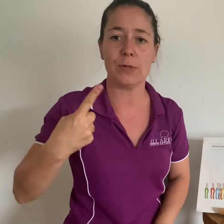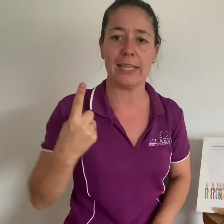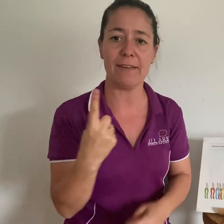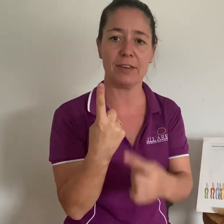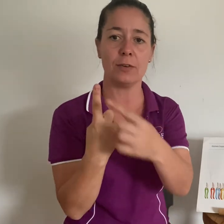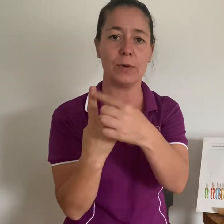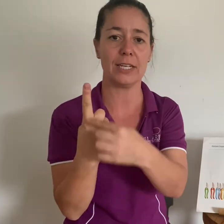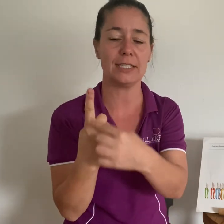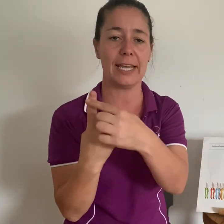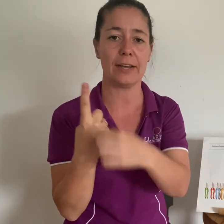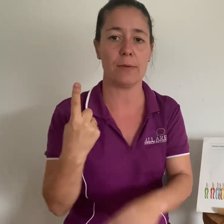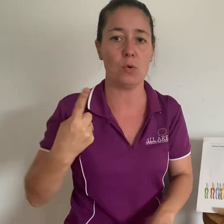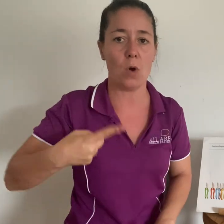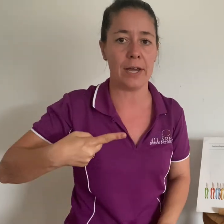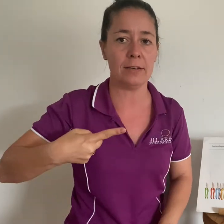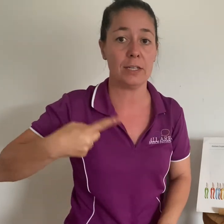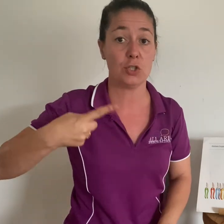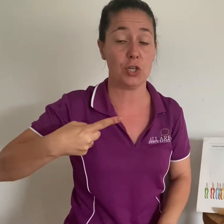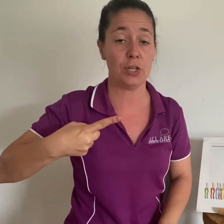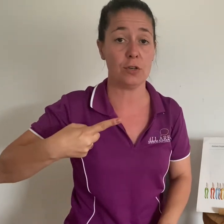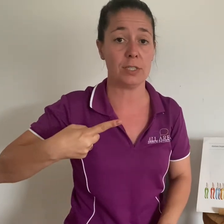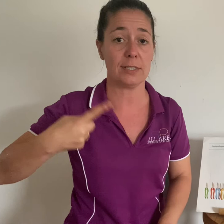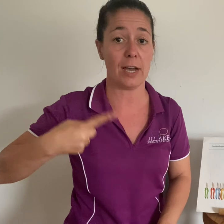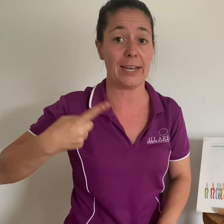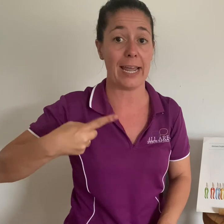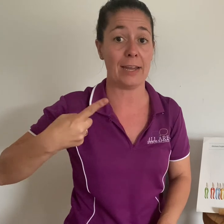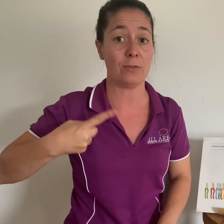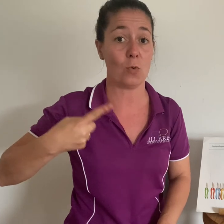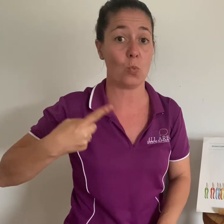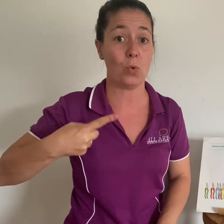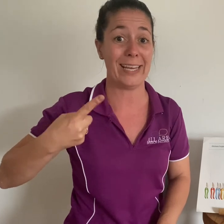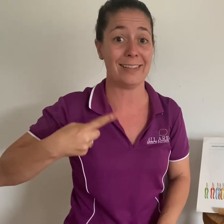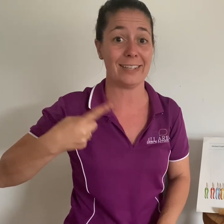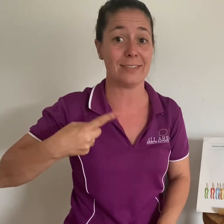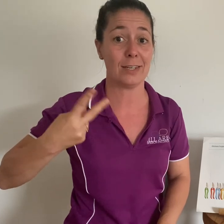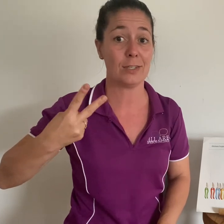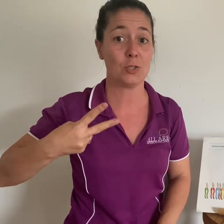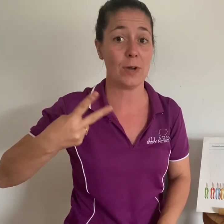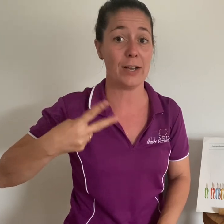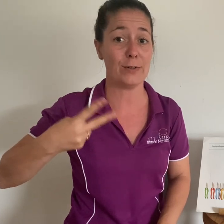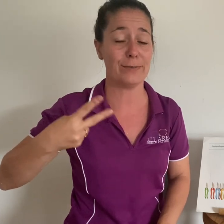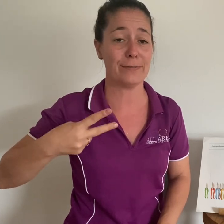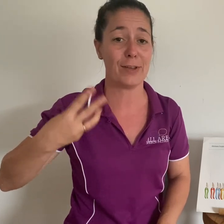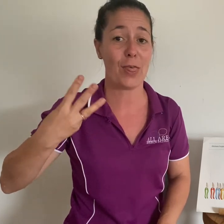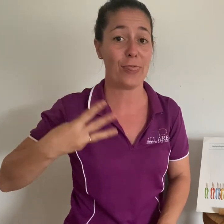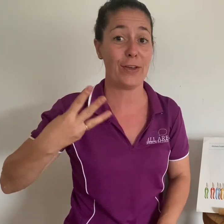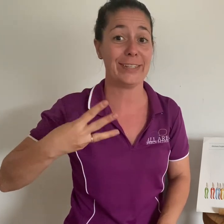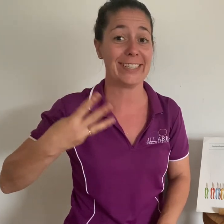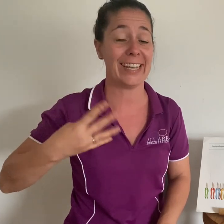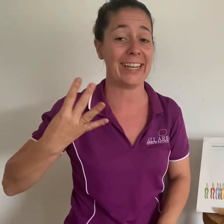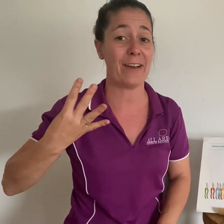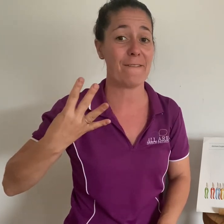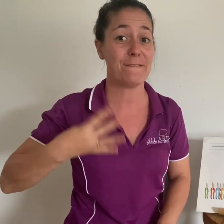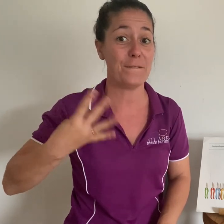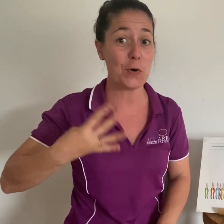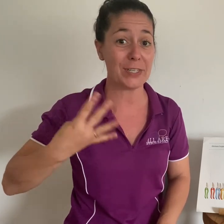11 we're going to take our number one turn it on its side and wiggle it 12 13 14